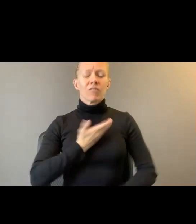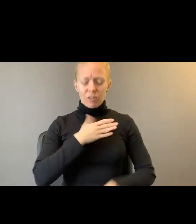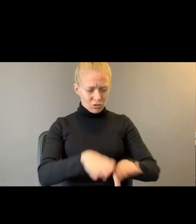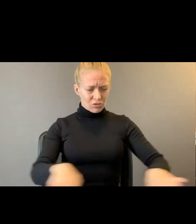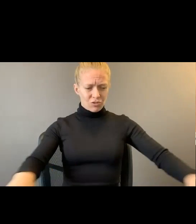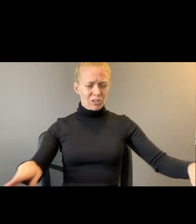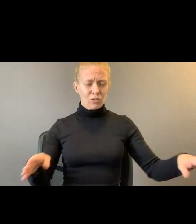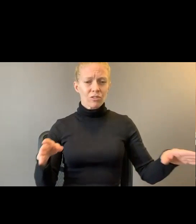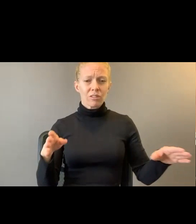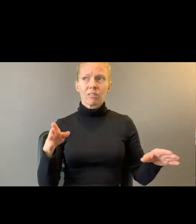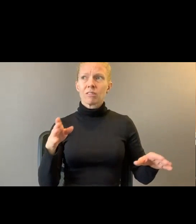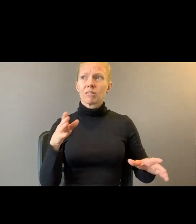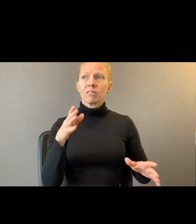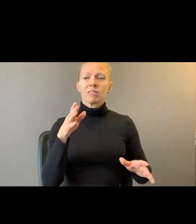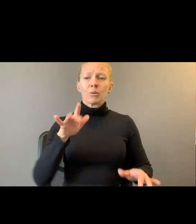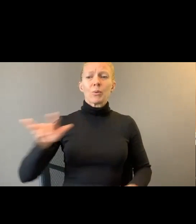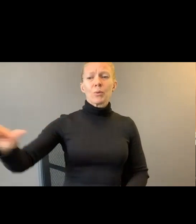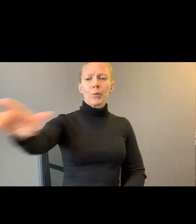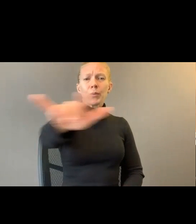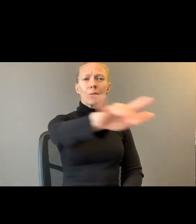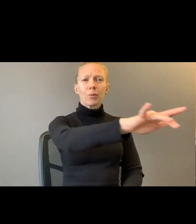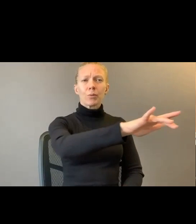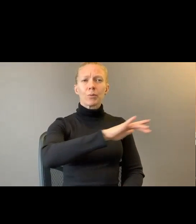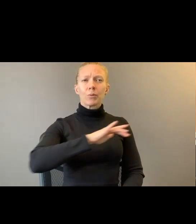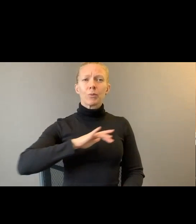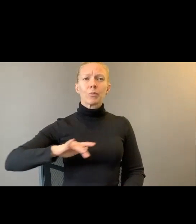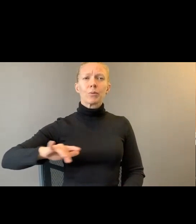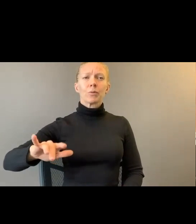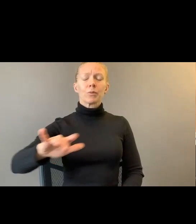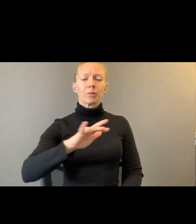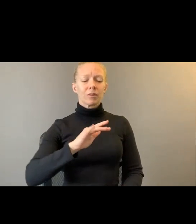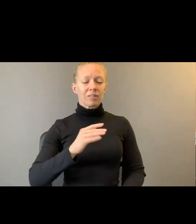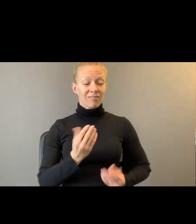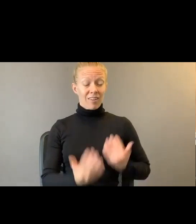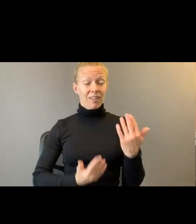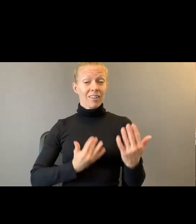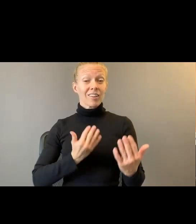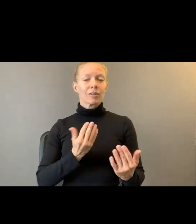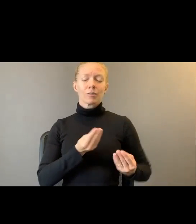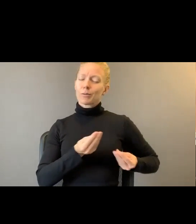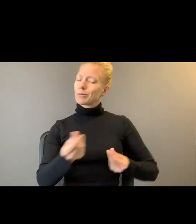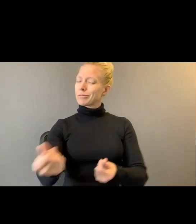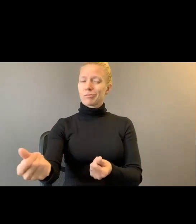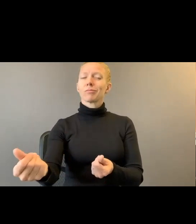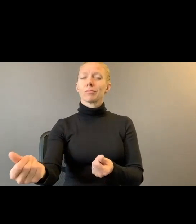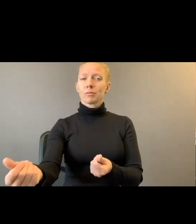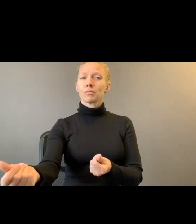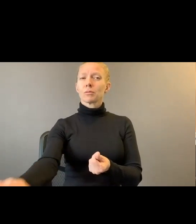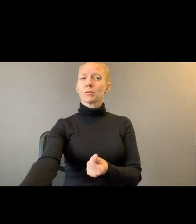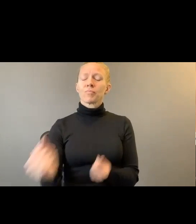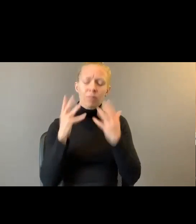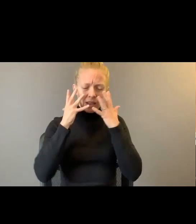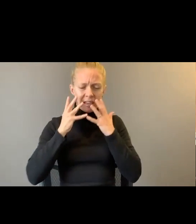is empty. I am fluent in fire. Fluent in indigo miseries.